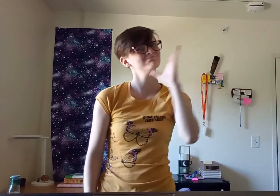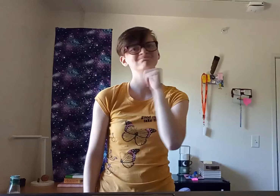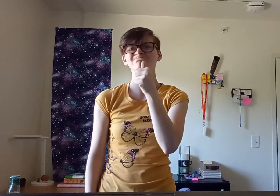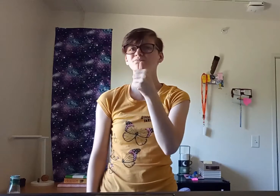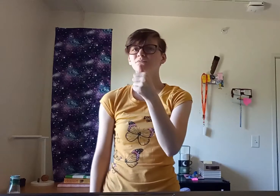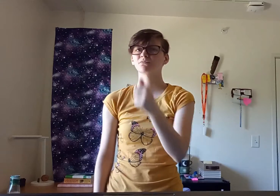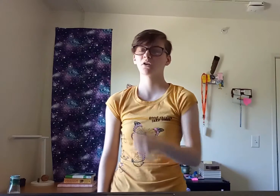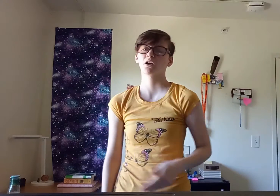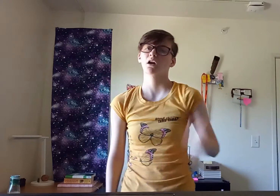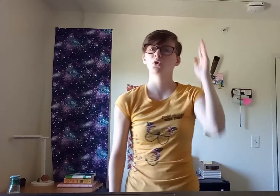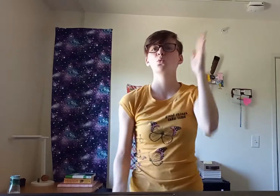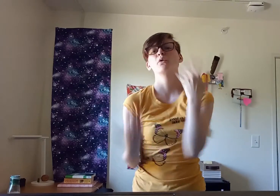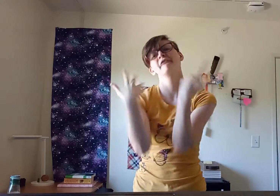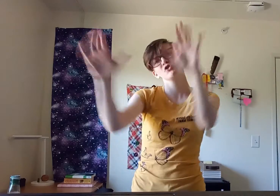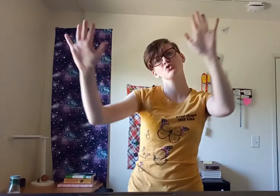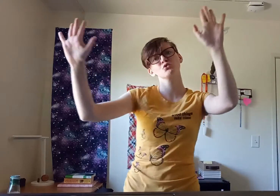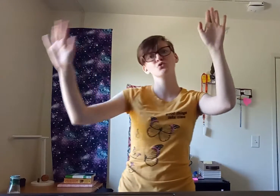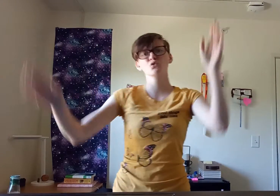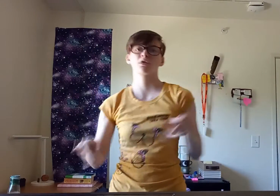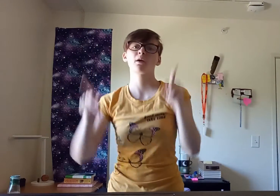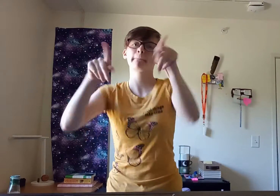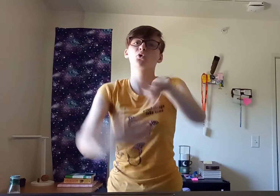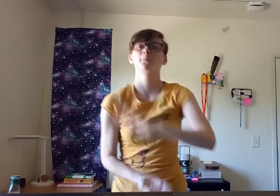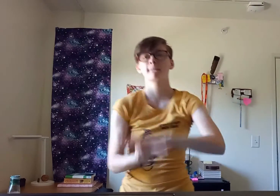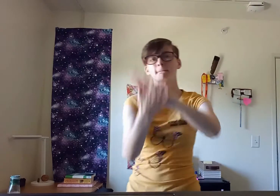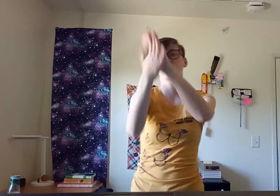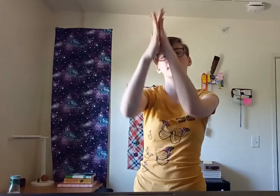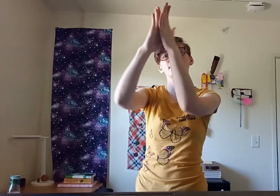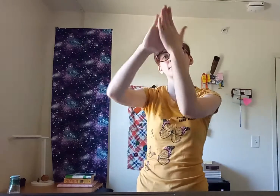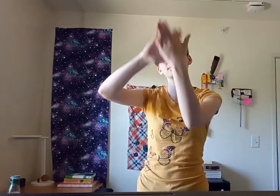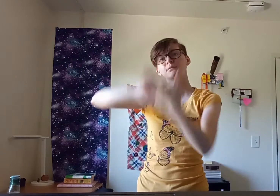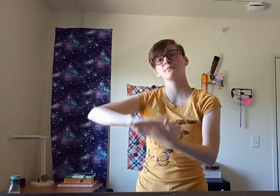back, I know it's done, it's done, this person I've become.